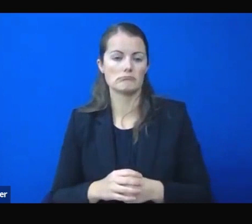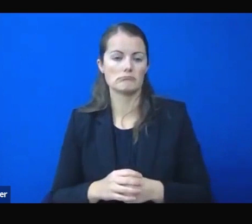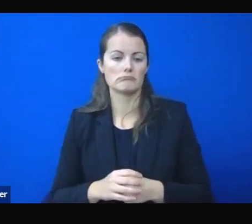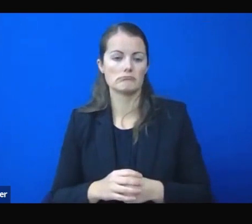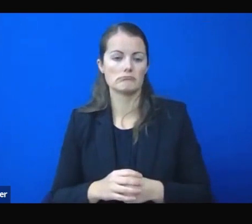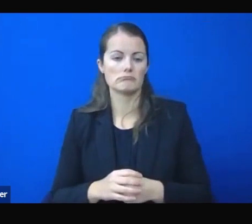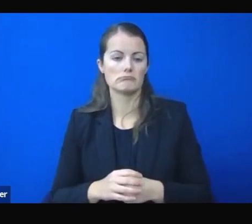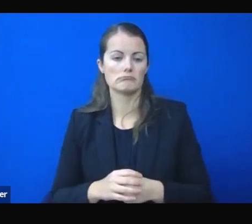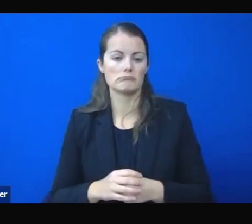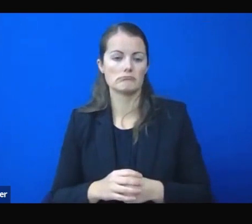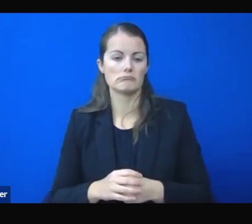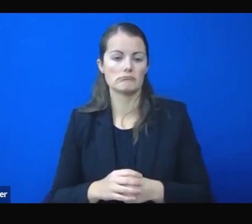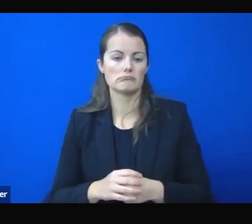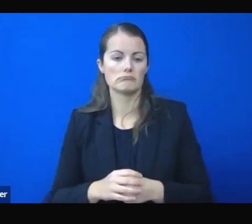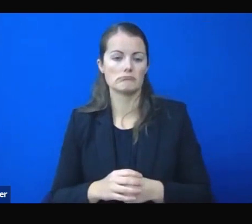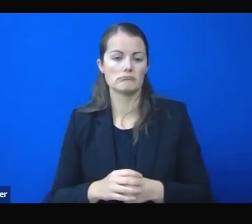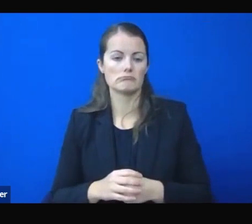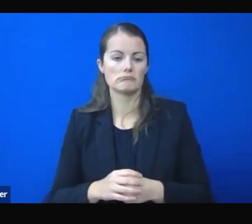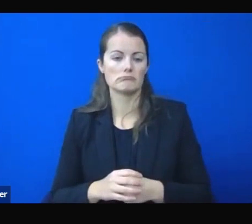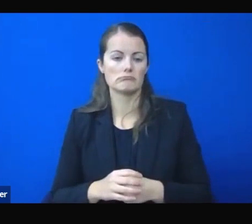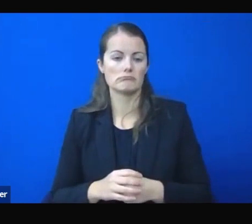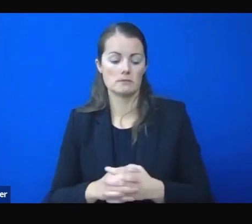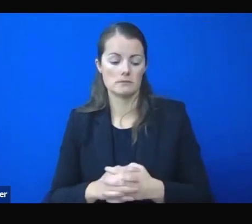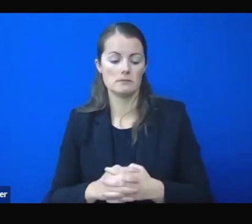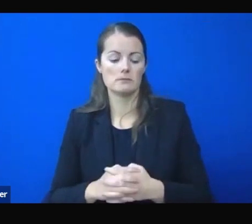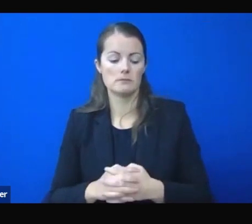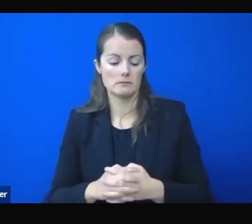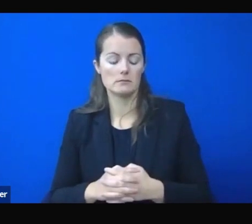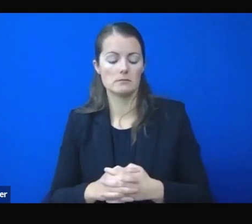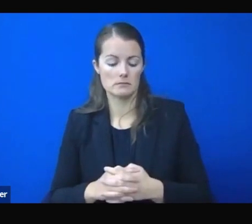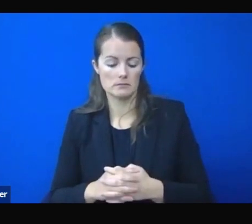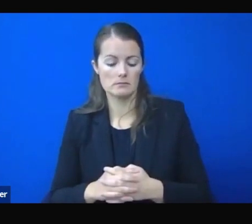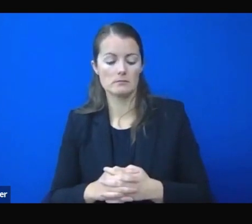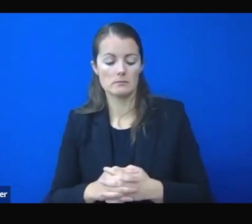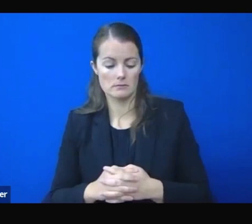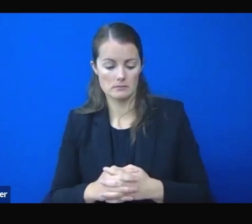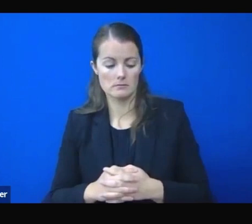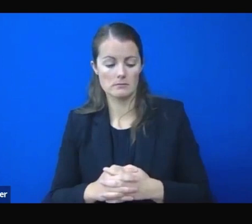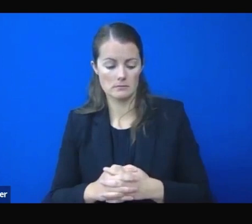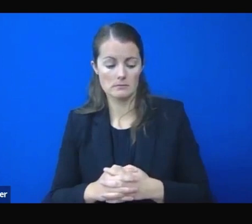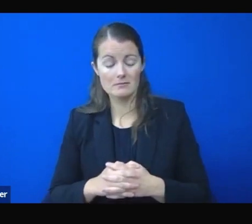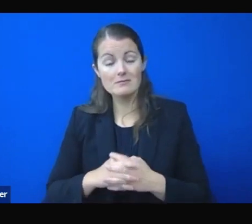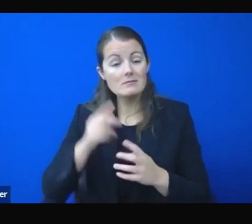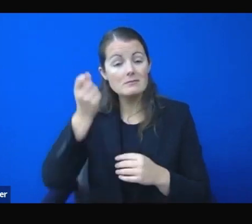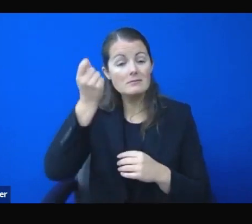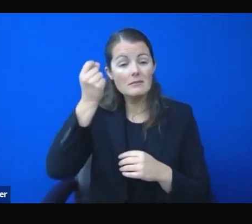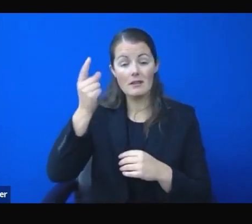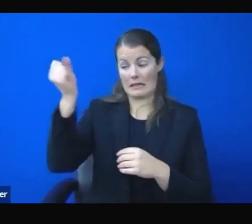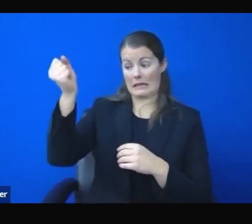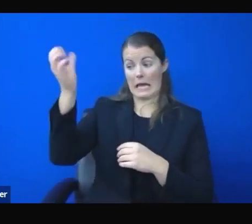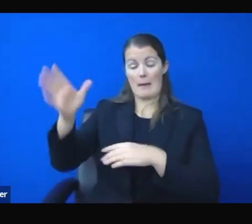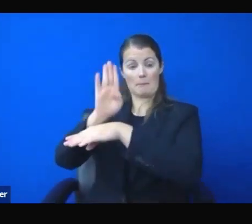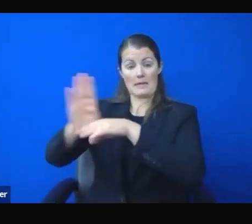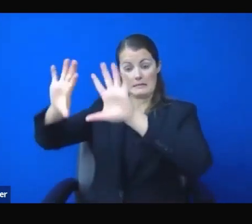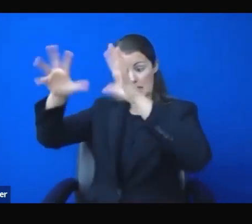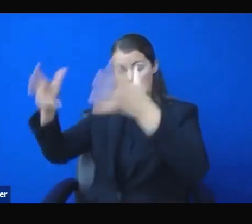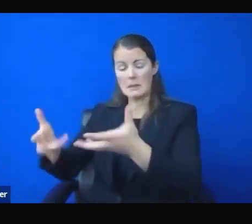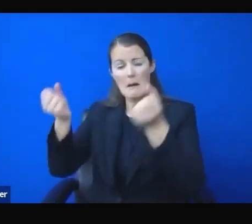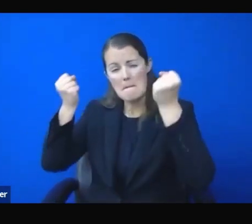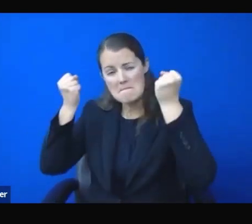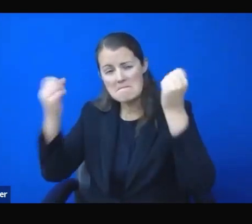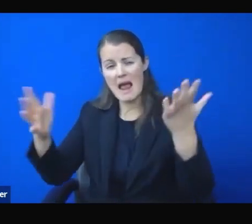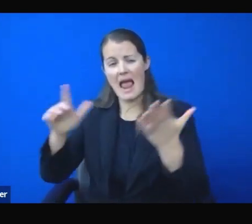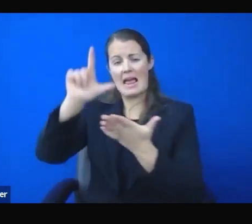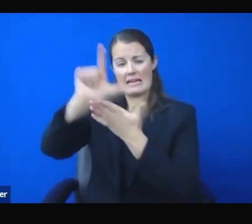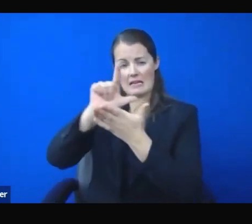arguably the most regulated industry in the state. They hold privileged licenses. They must follow strict mitigation